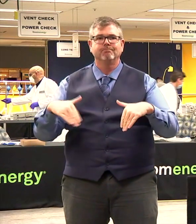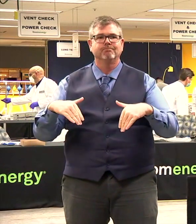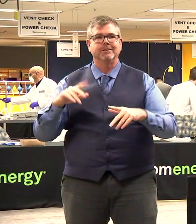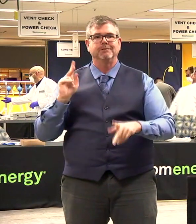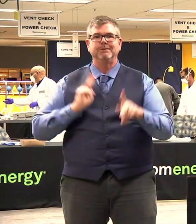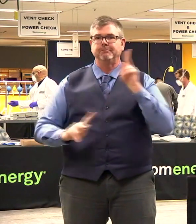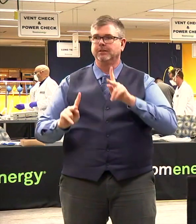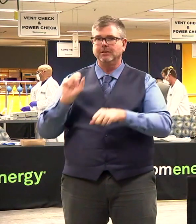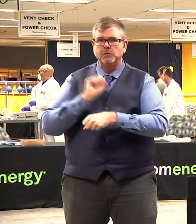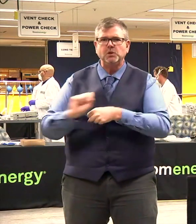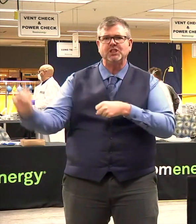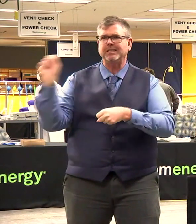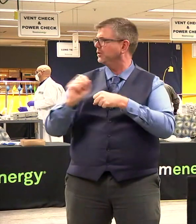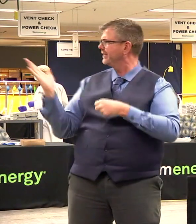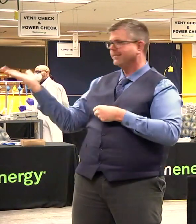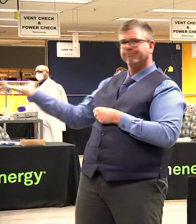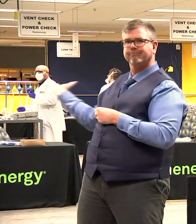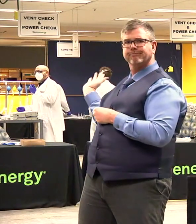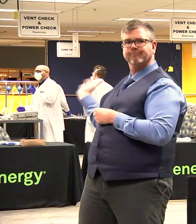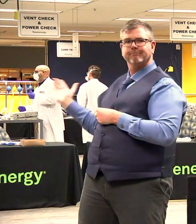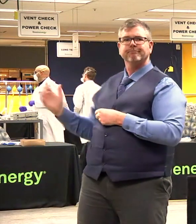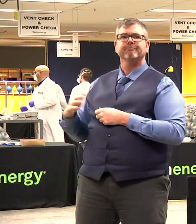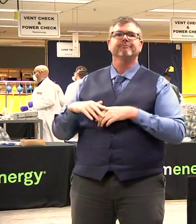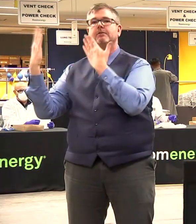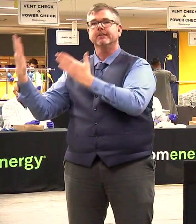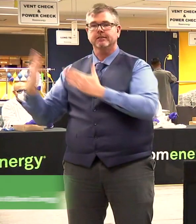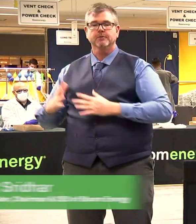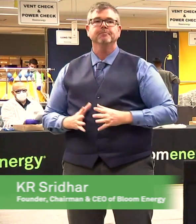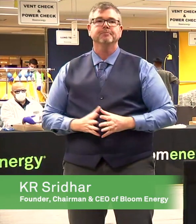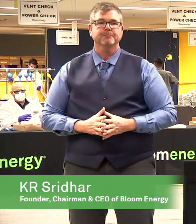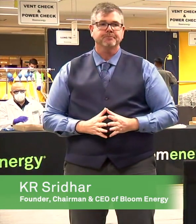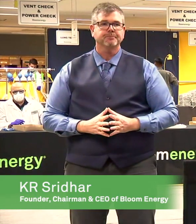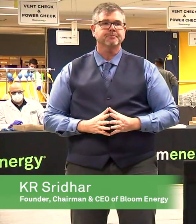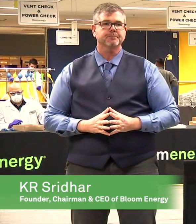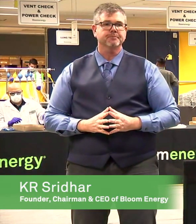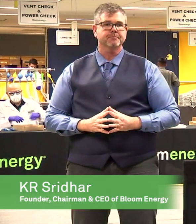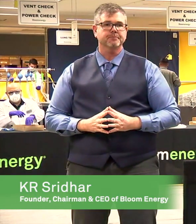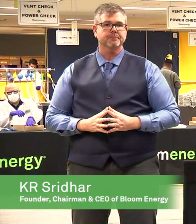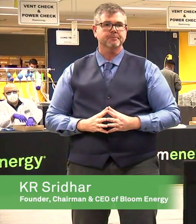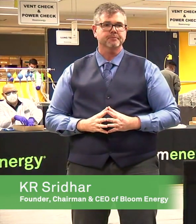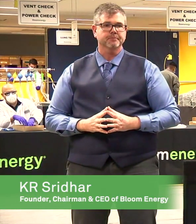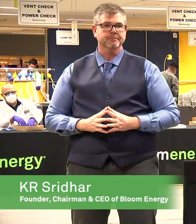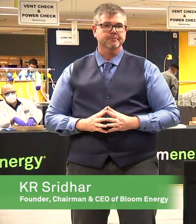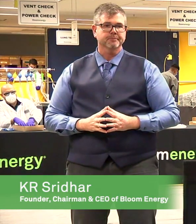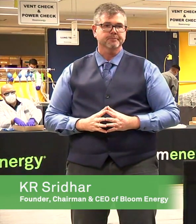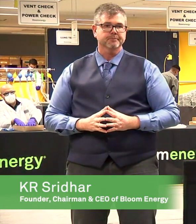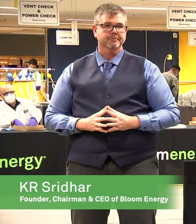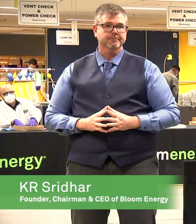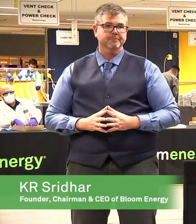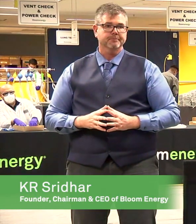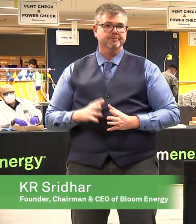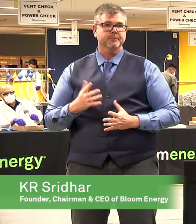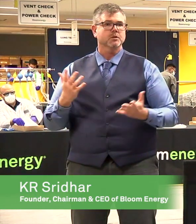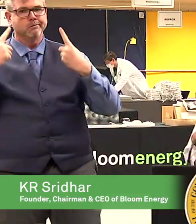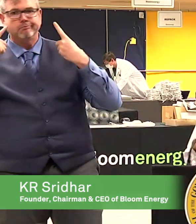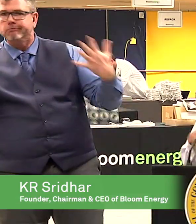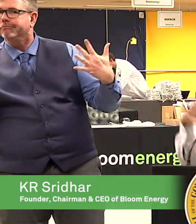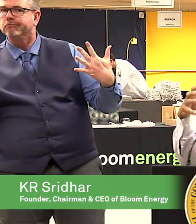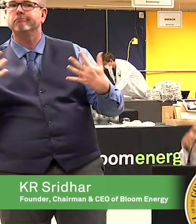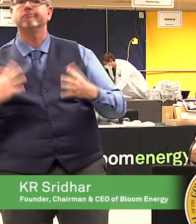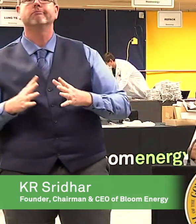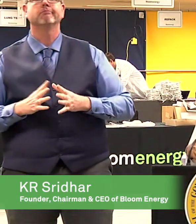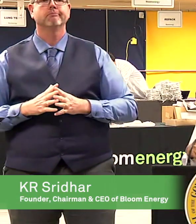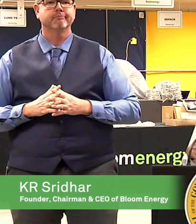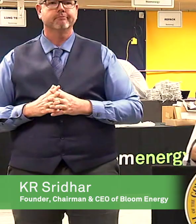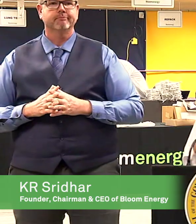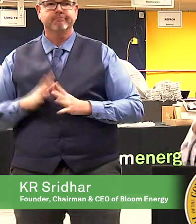hours and finding whatever creative way they can to make things work. What did we do is simply answer a call. As